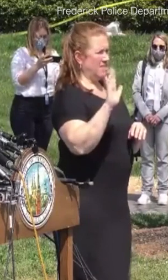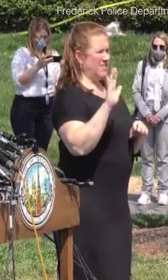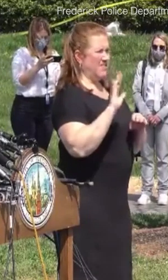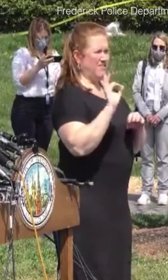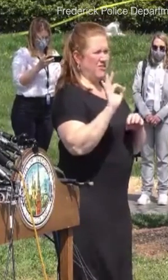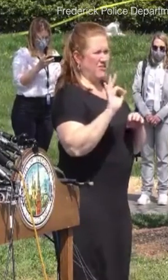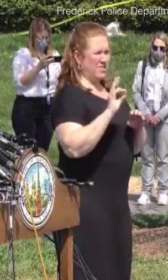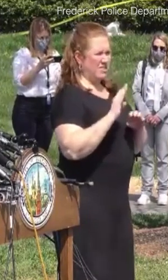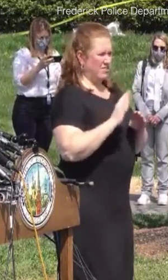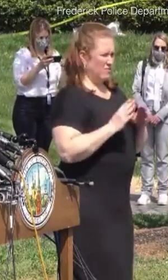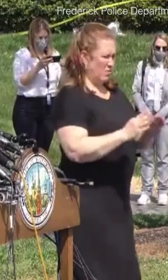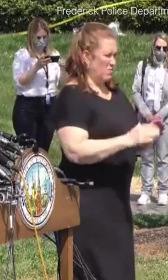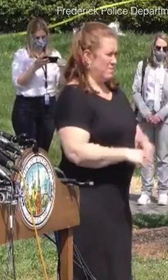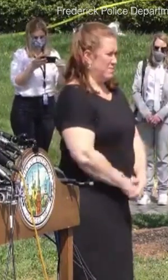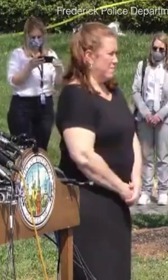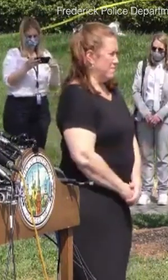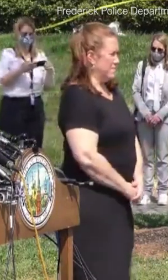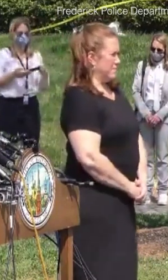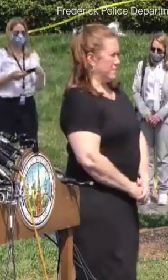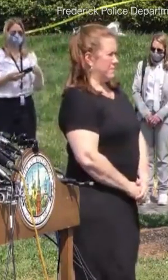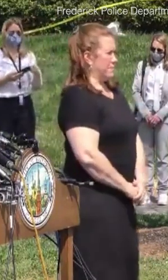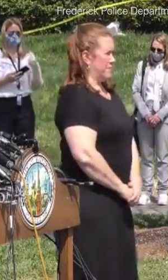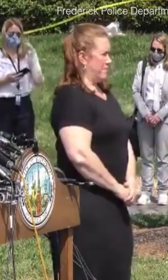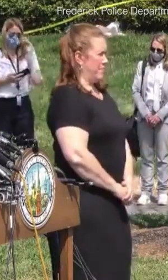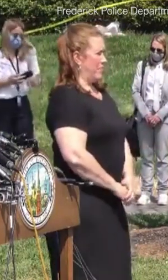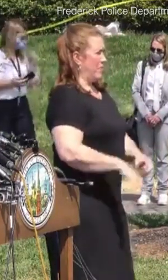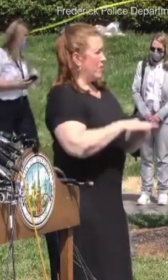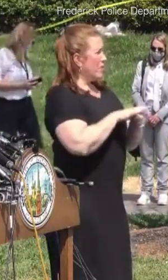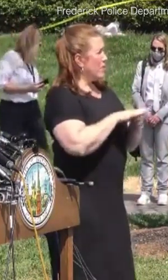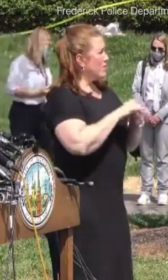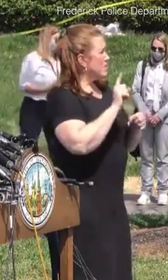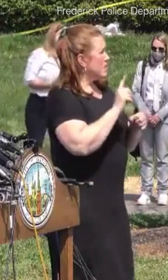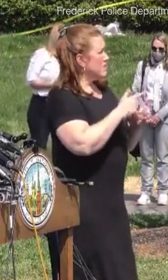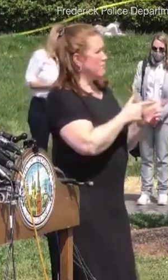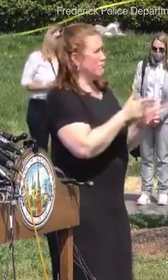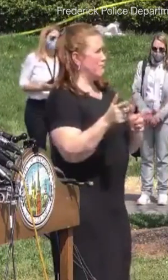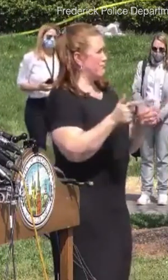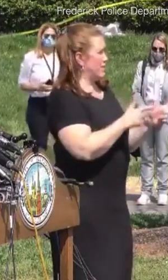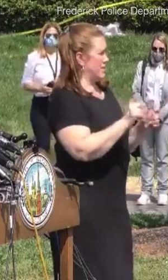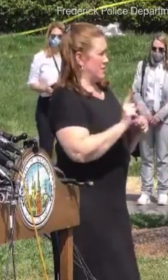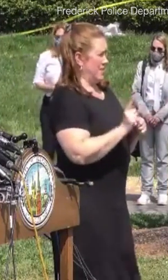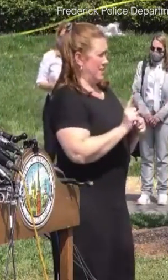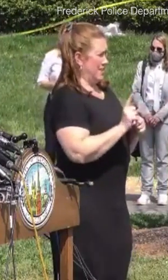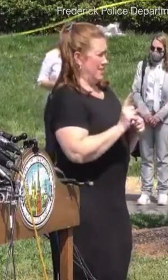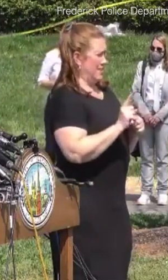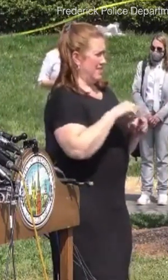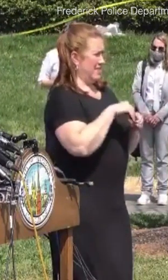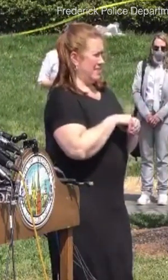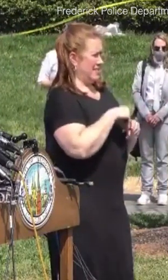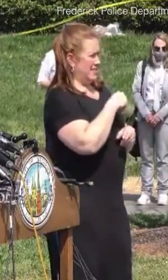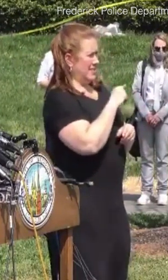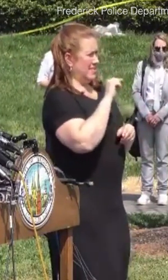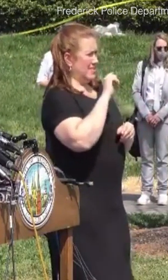To update you on the location of the shooting we have. We are now able to confirm that in the tech park, there is a